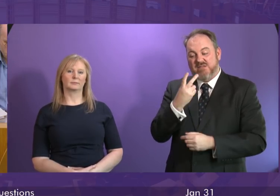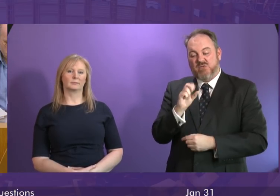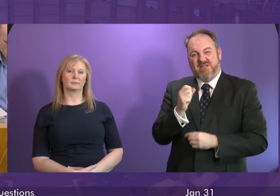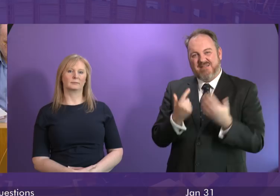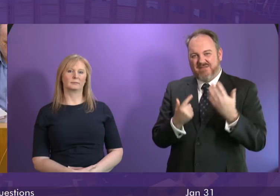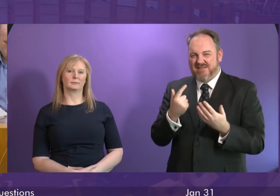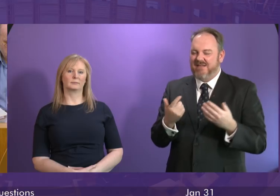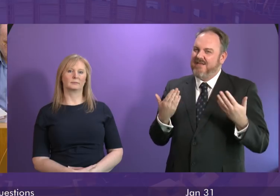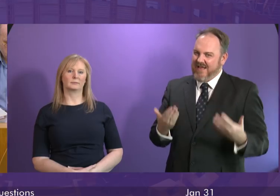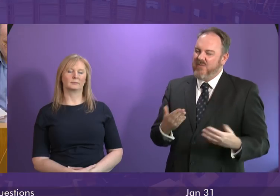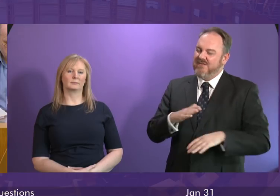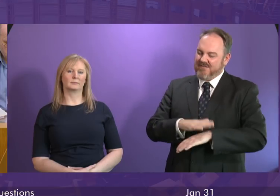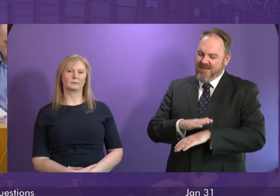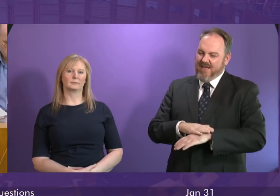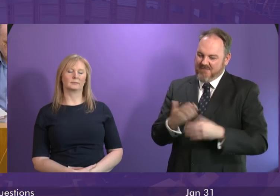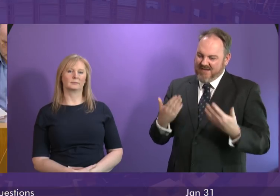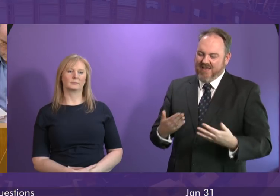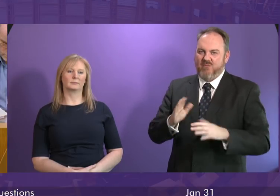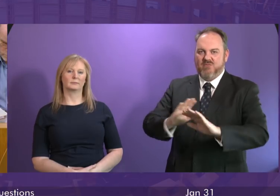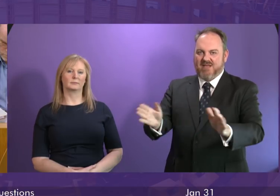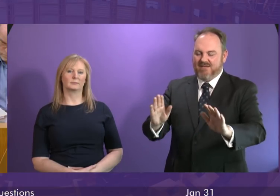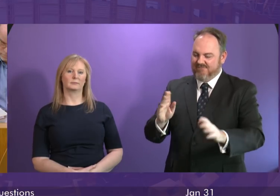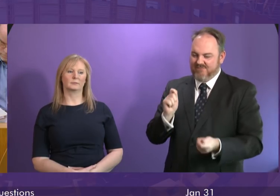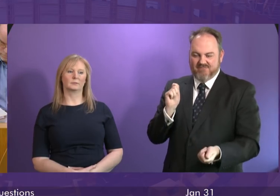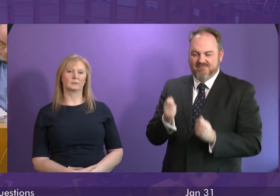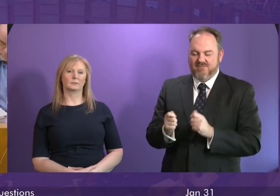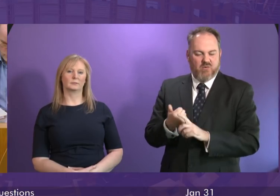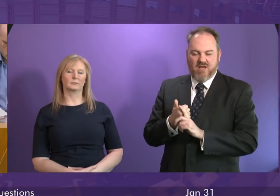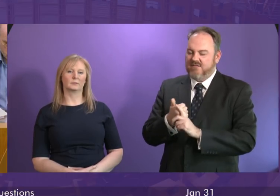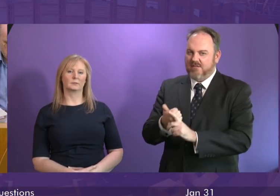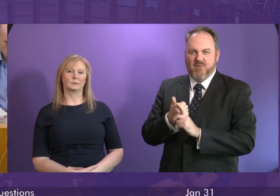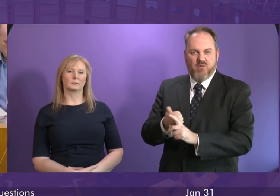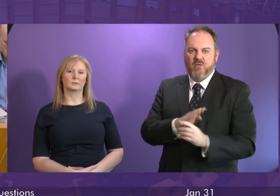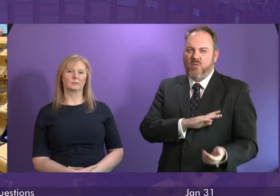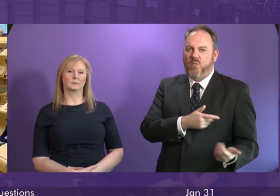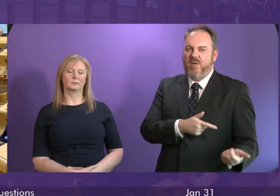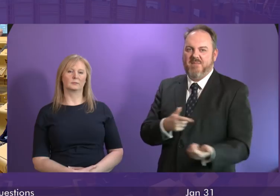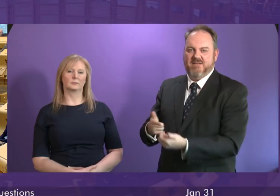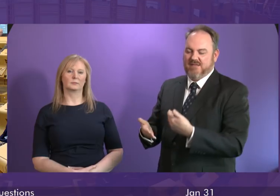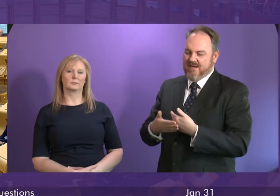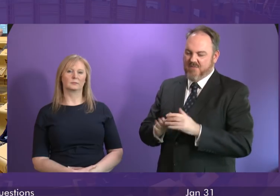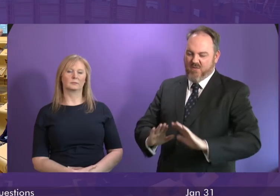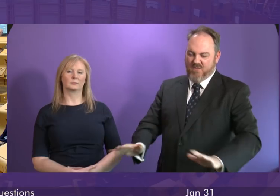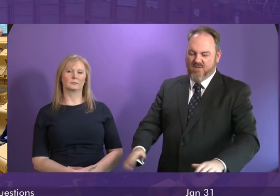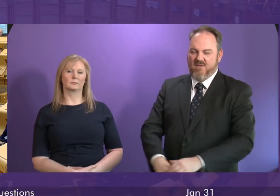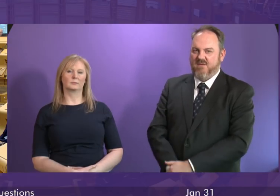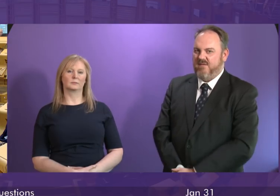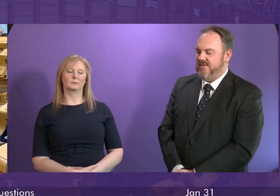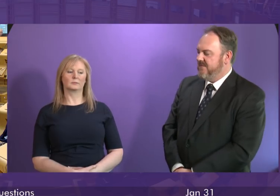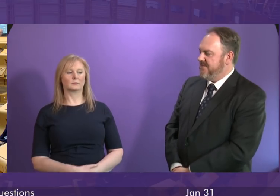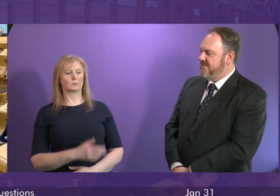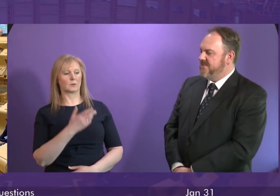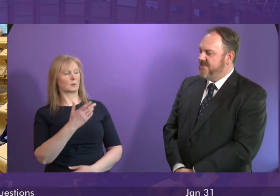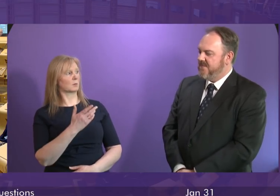isn't it time for the first minister to reverse the Scottish government support for the arms industry first minister well